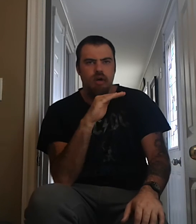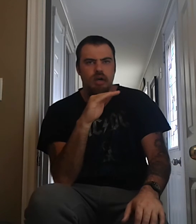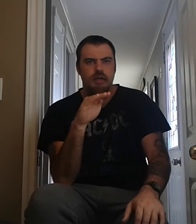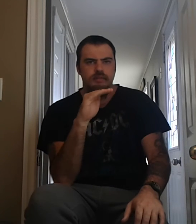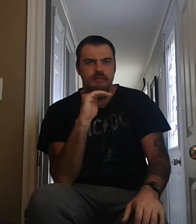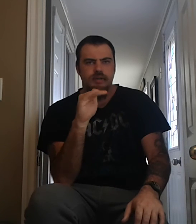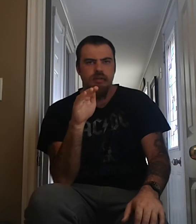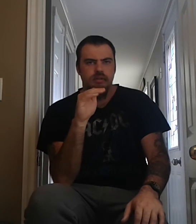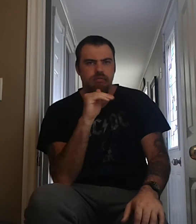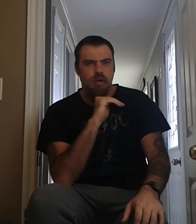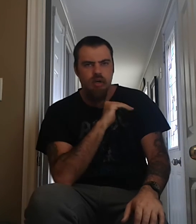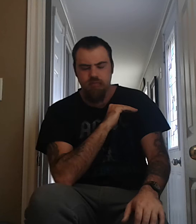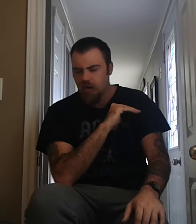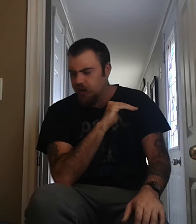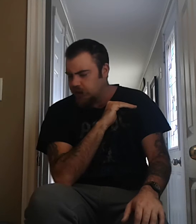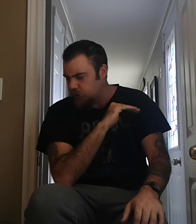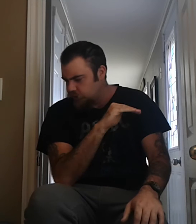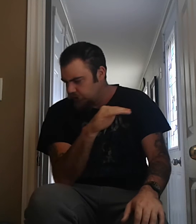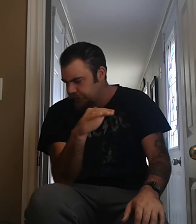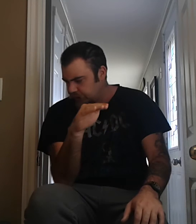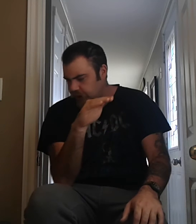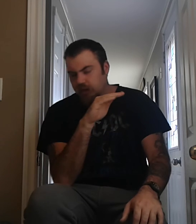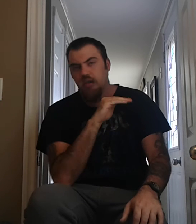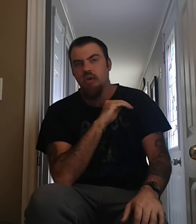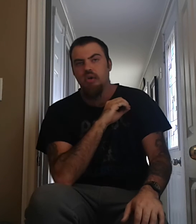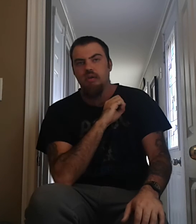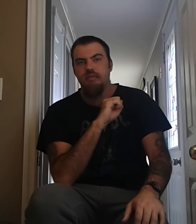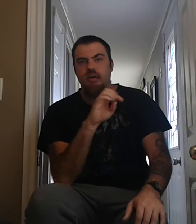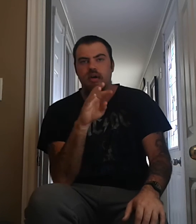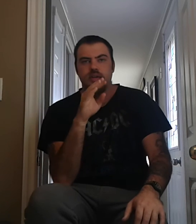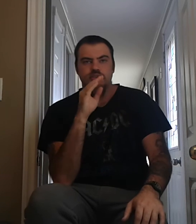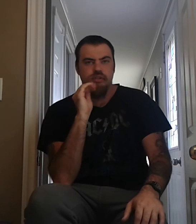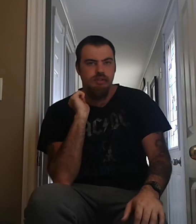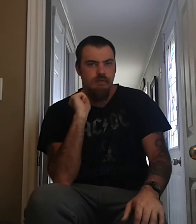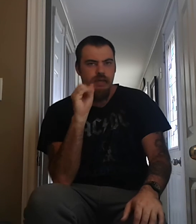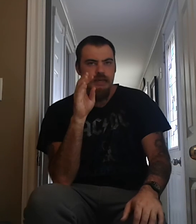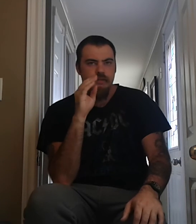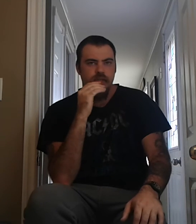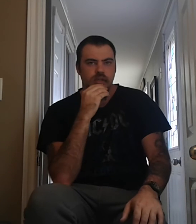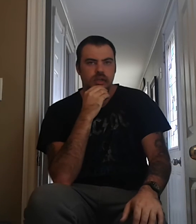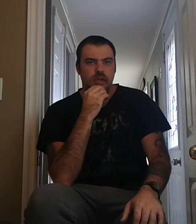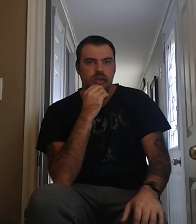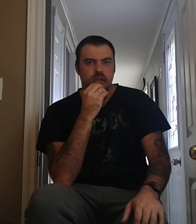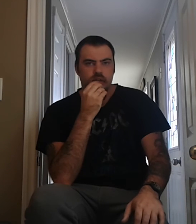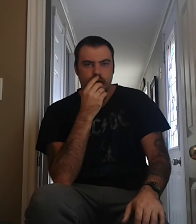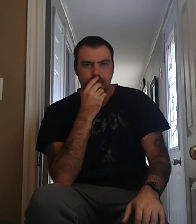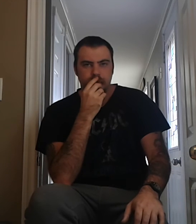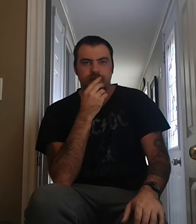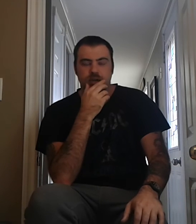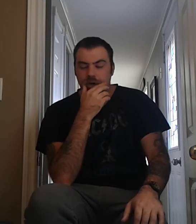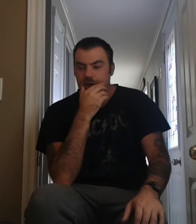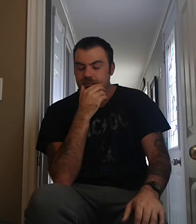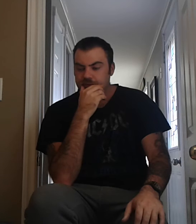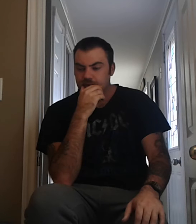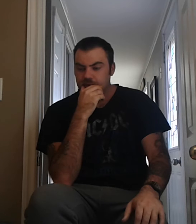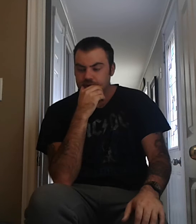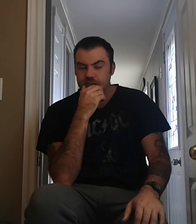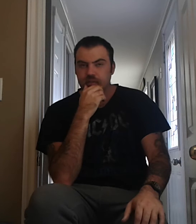rock and set, hard rock and grooving song. It's just amazing. And, uh, Moving On, which is an